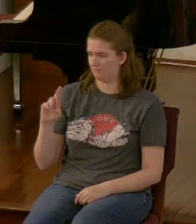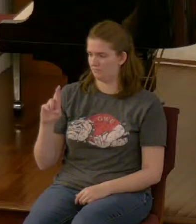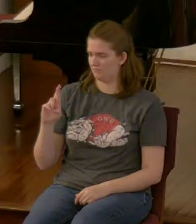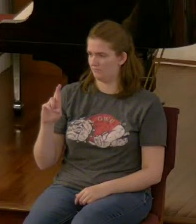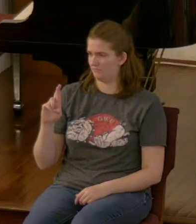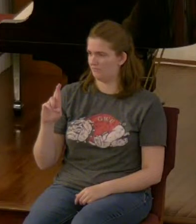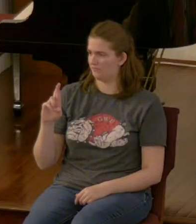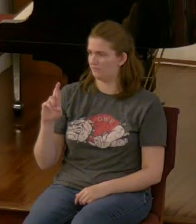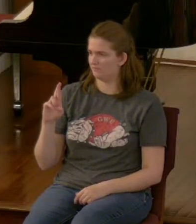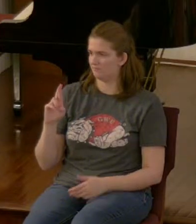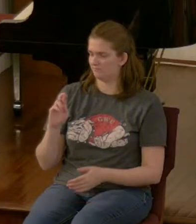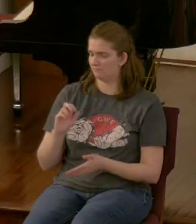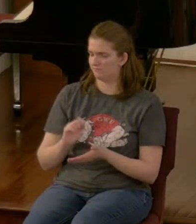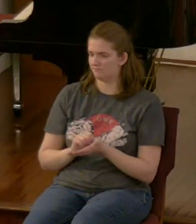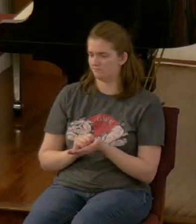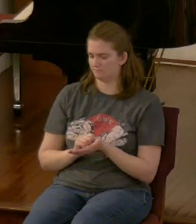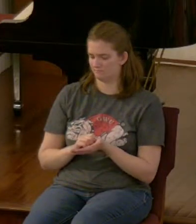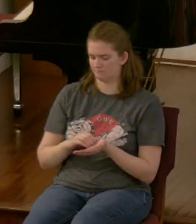on your hands